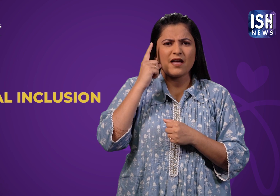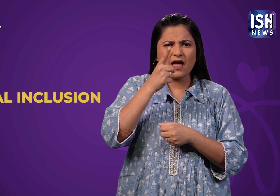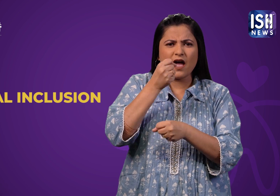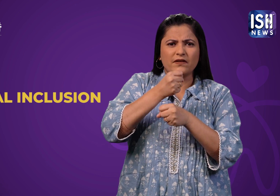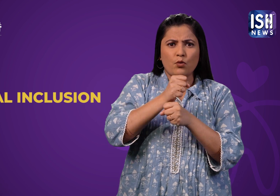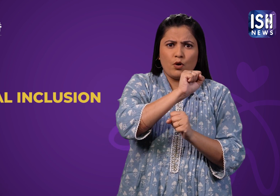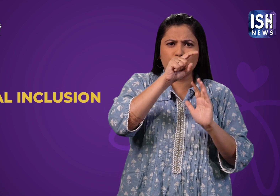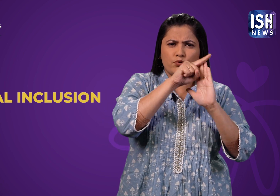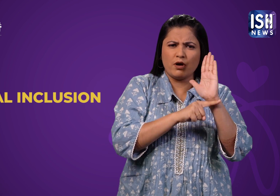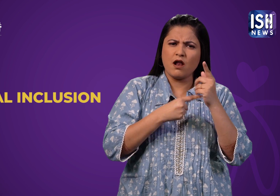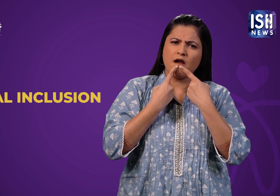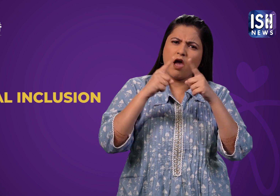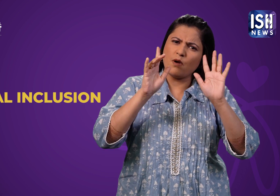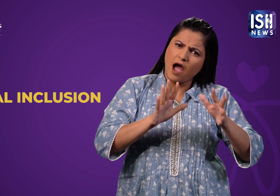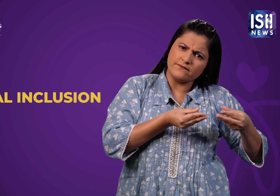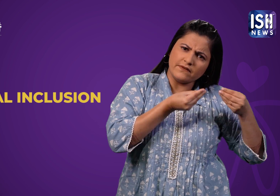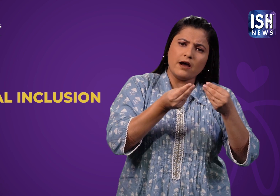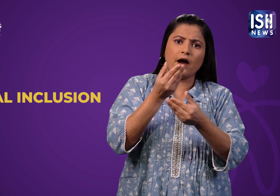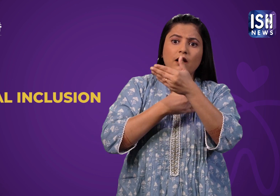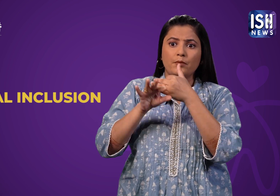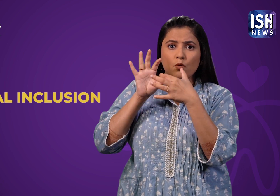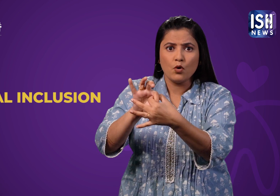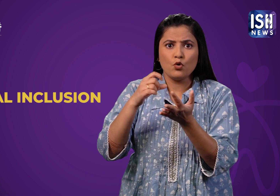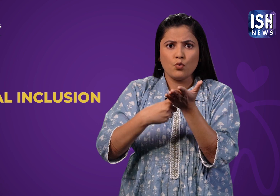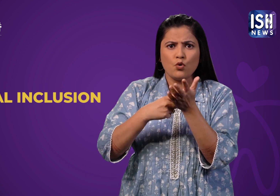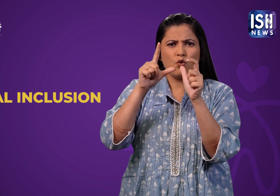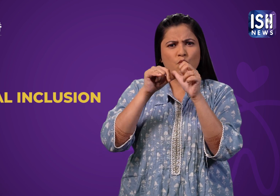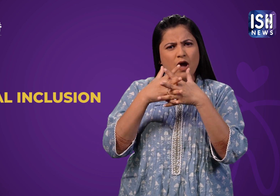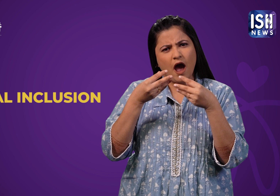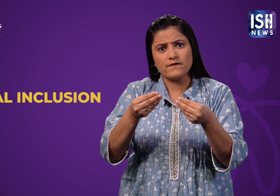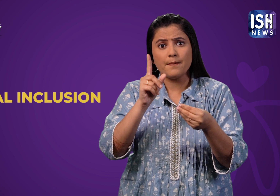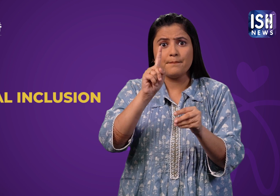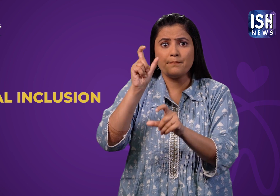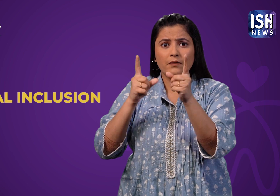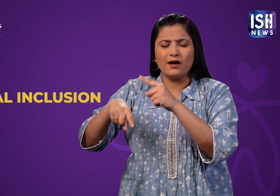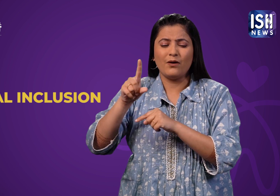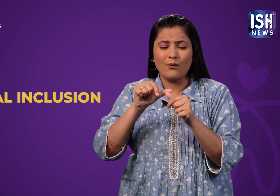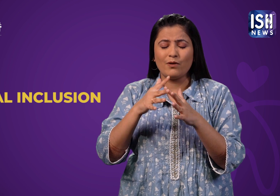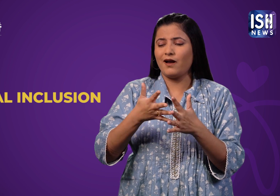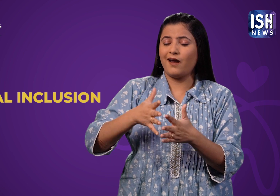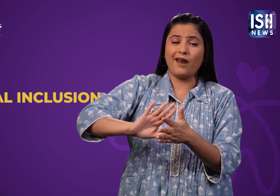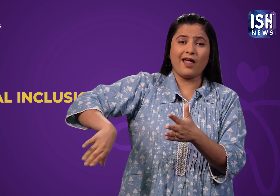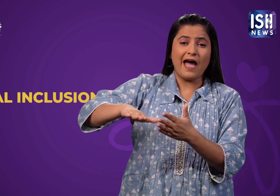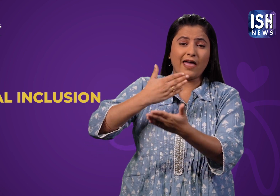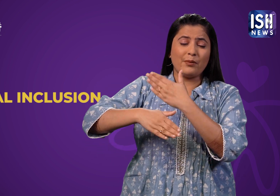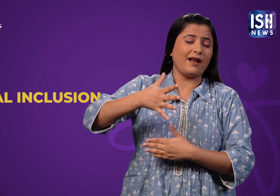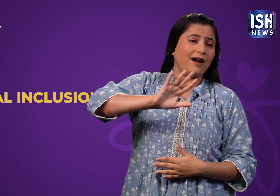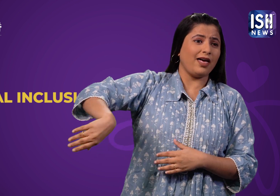Social Inclusion. The panel will discuss necessary global solutions to minimize gaps in government policies